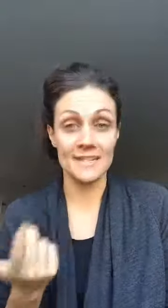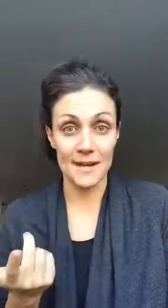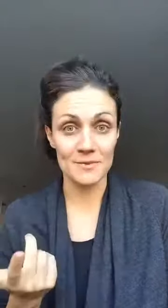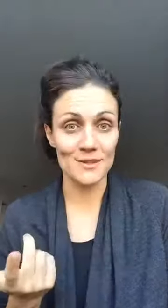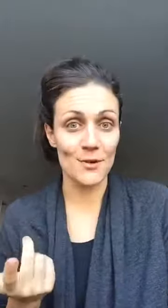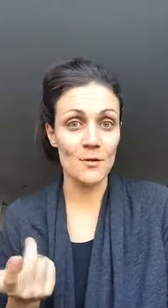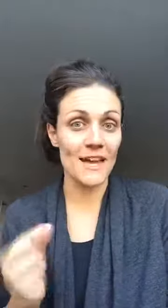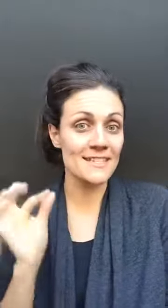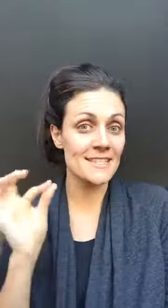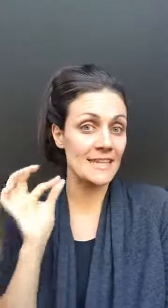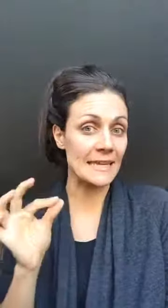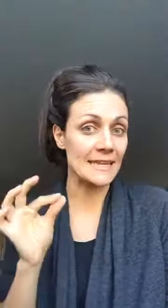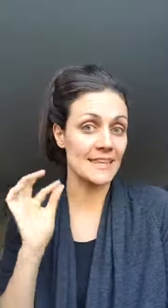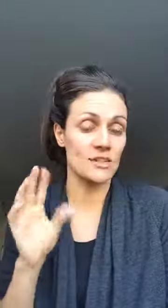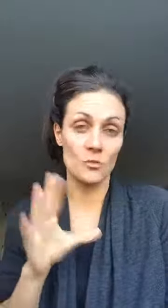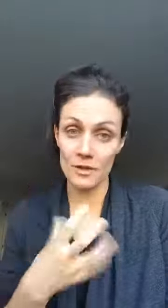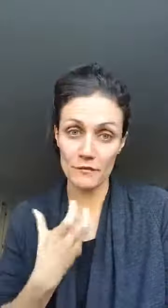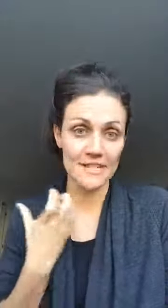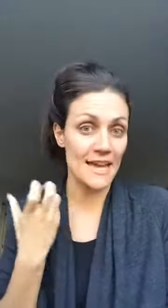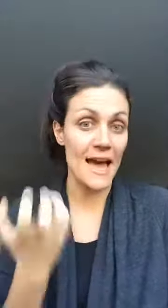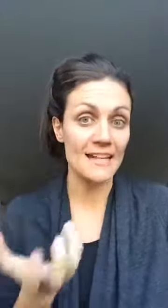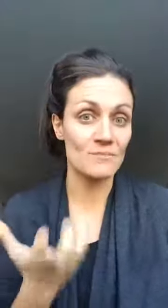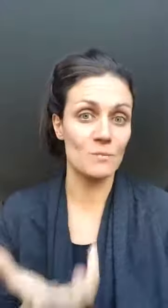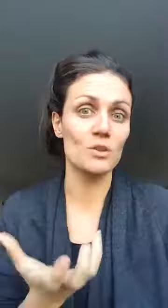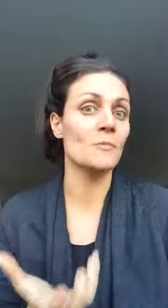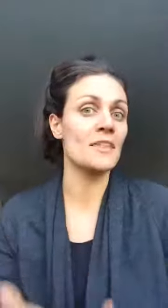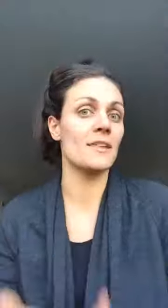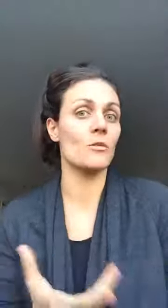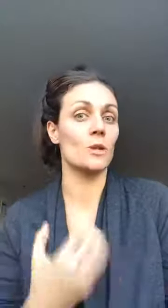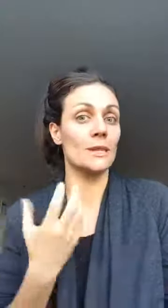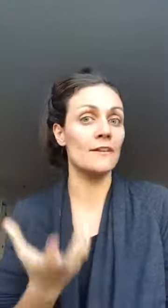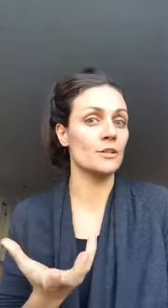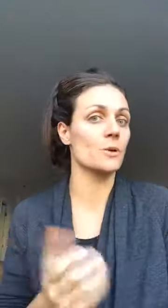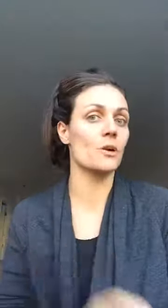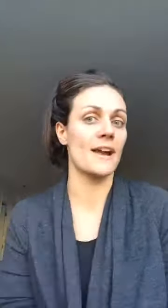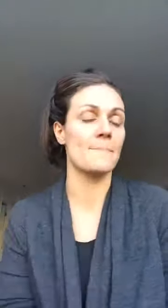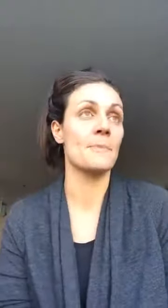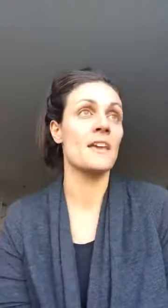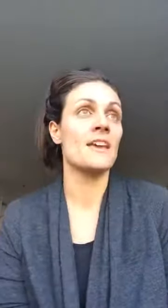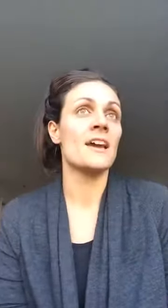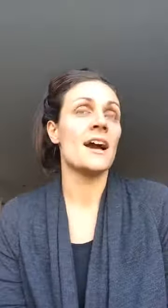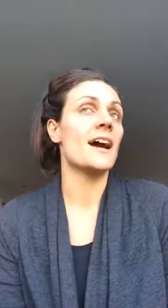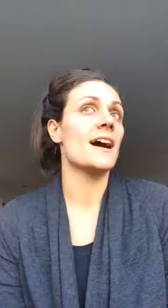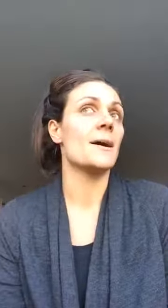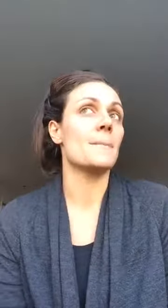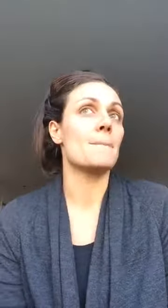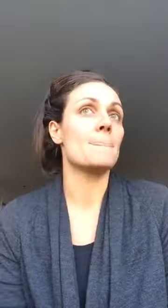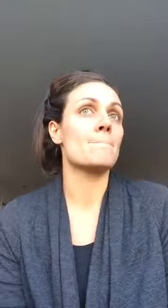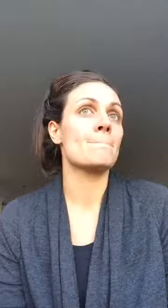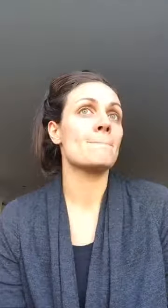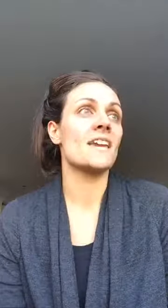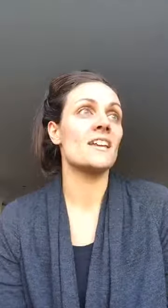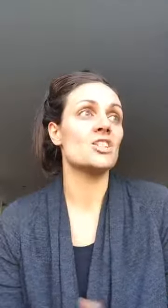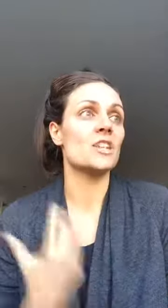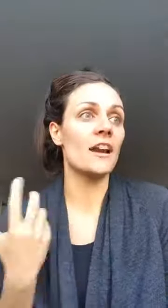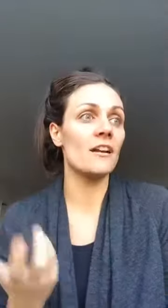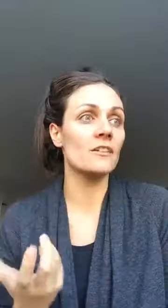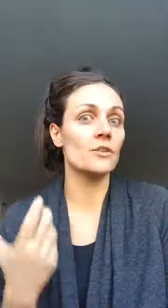up so that's the key thing don't be afraid to ask people you might think will love your program and share your